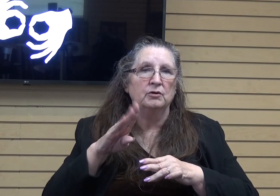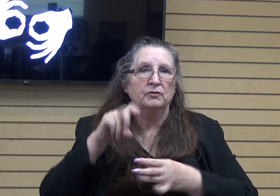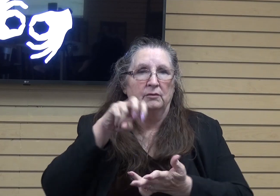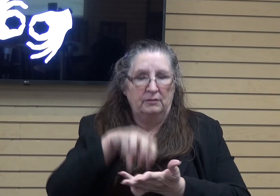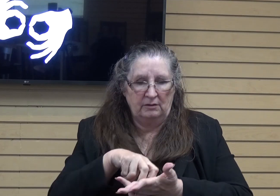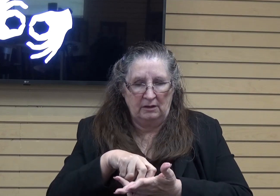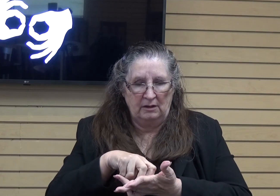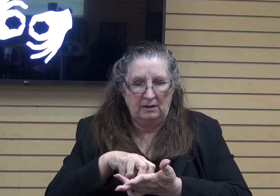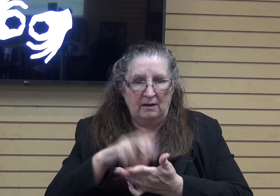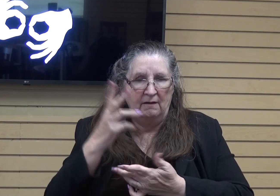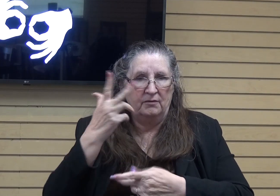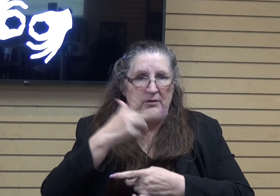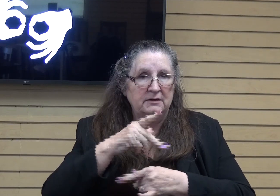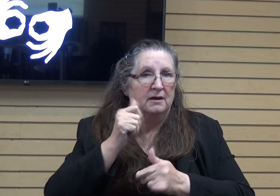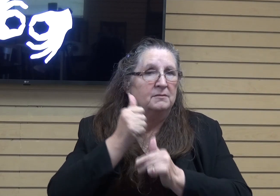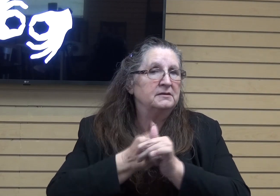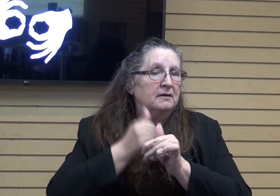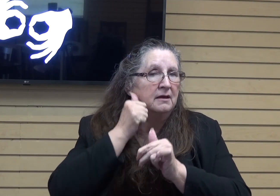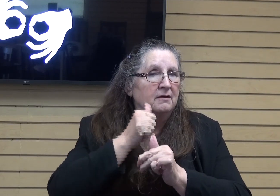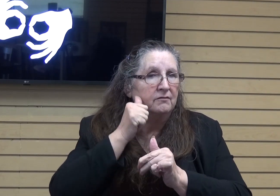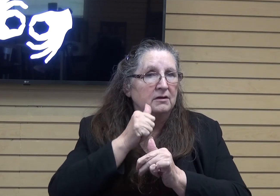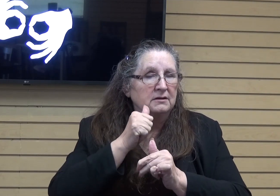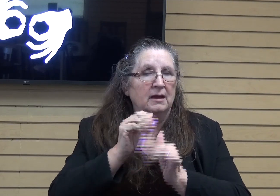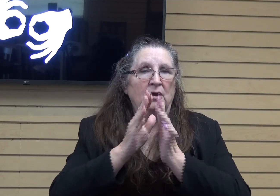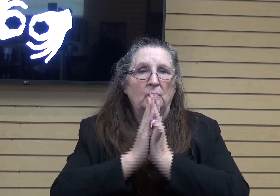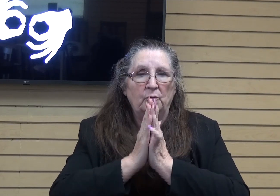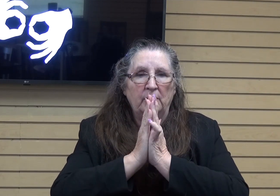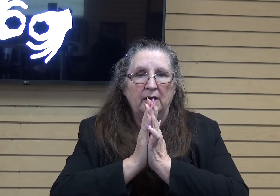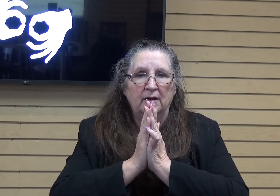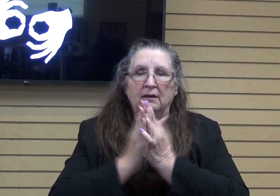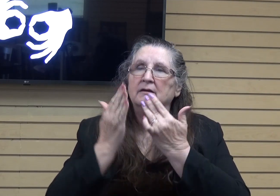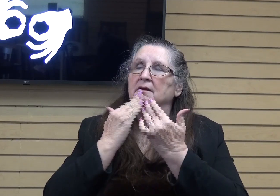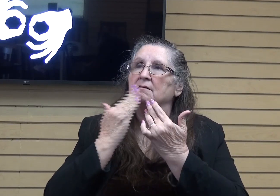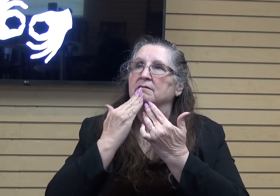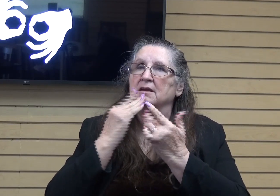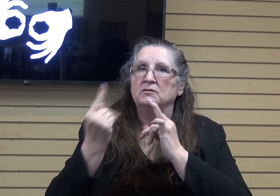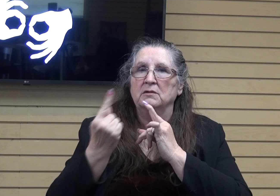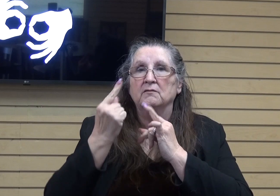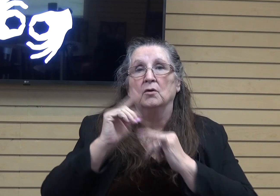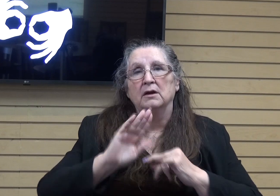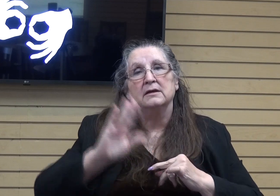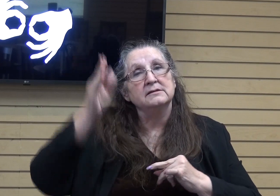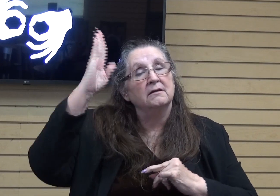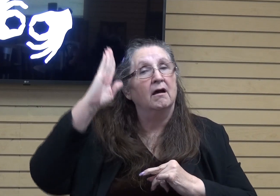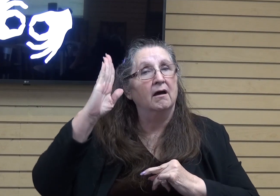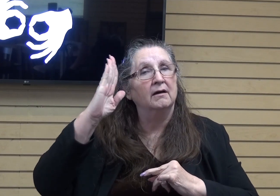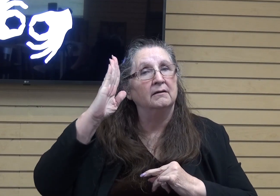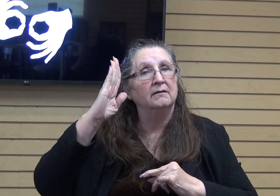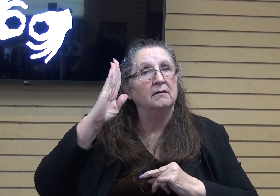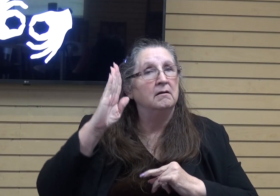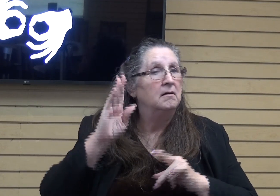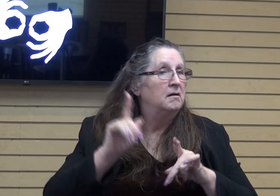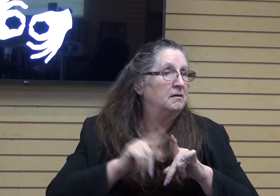times a day, and prayed and gave thanks before his God, as he had done previously.